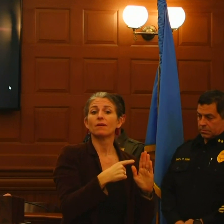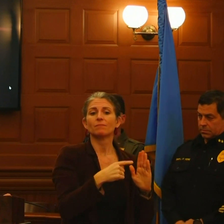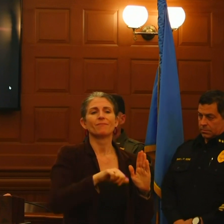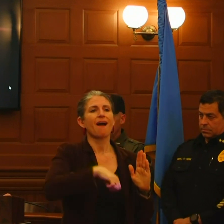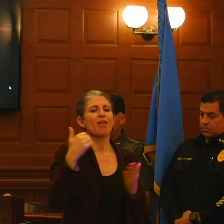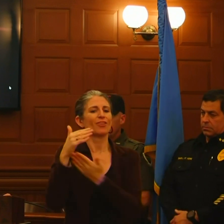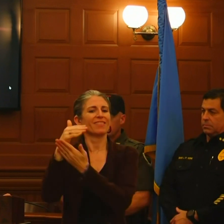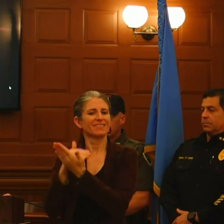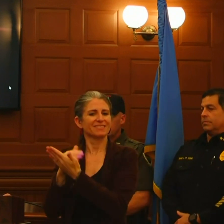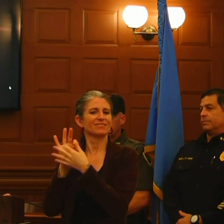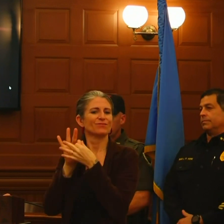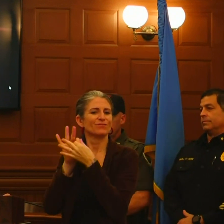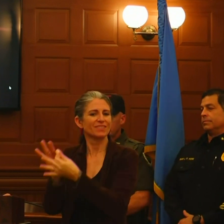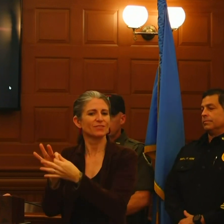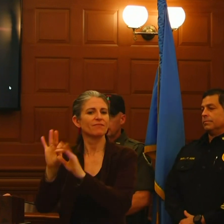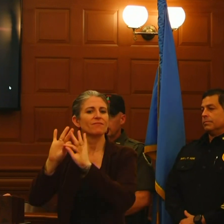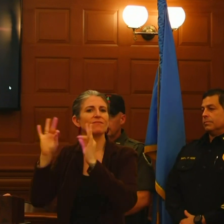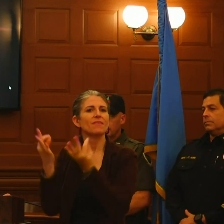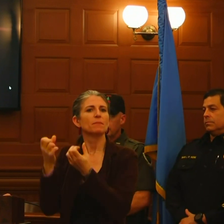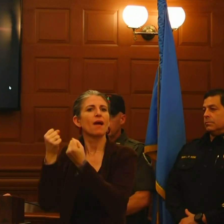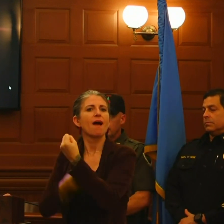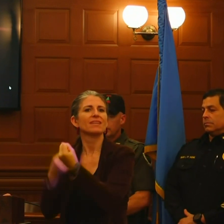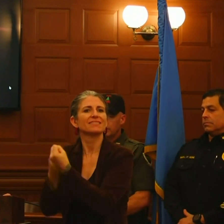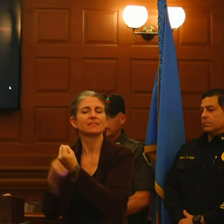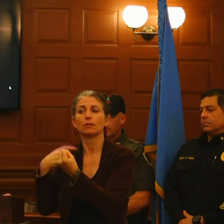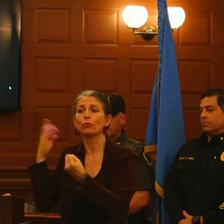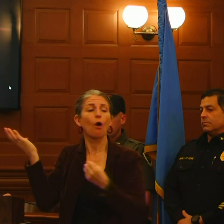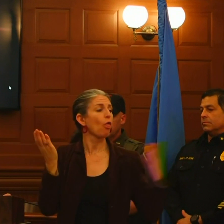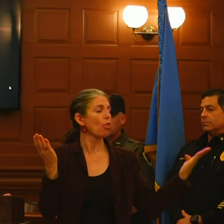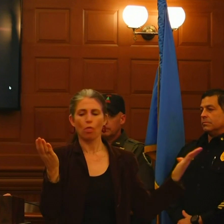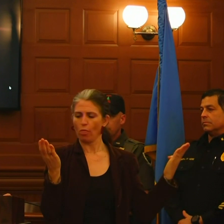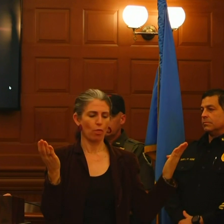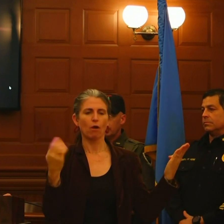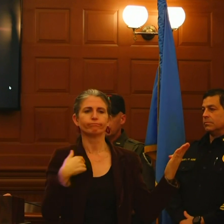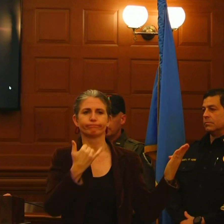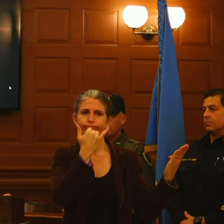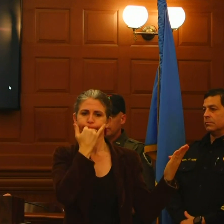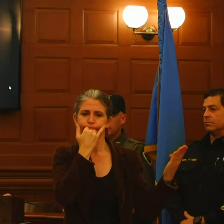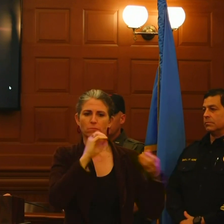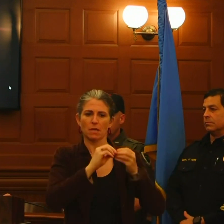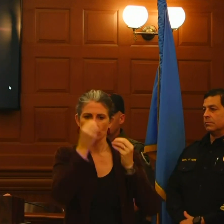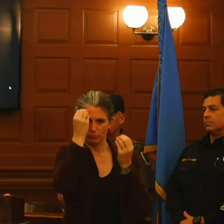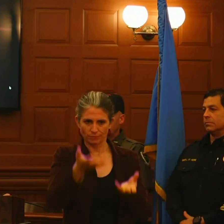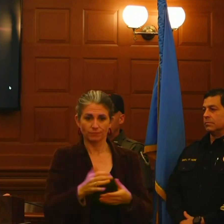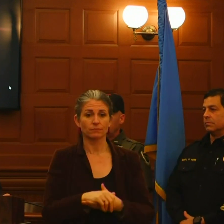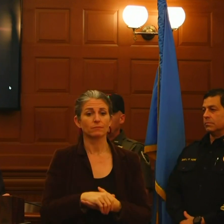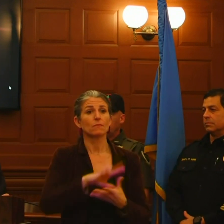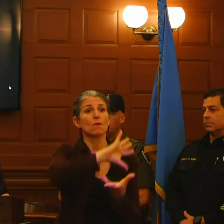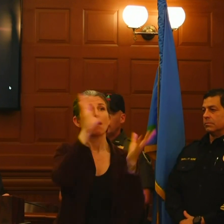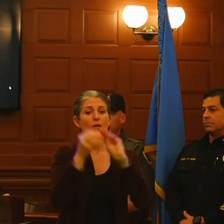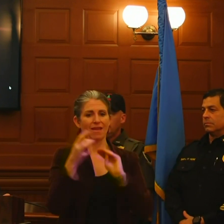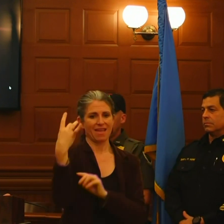So the reality here is that all 18 of those victims, everybody that we listed here today, everybody has been identified